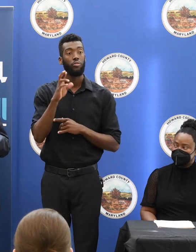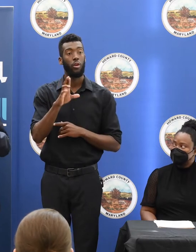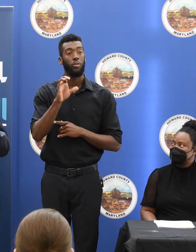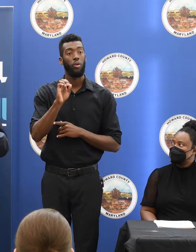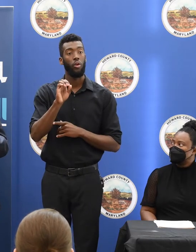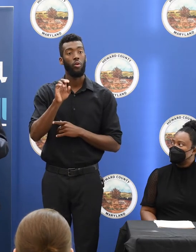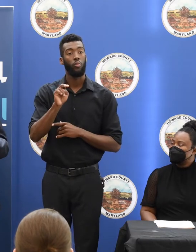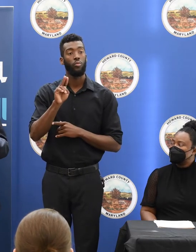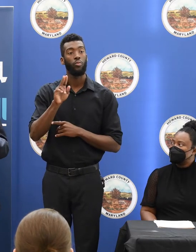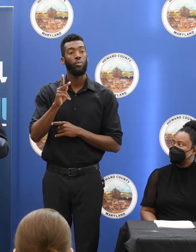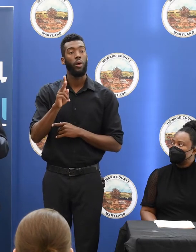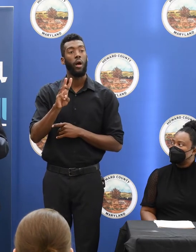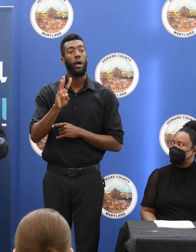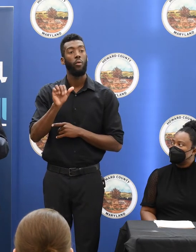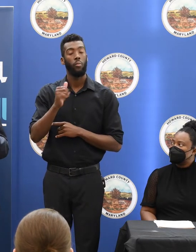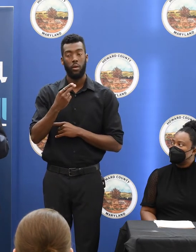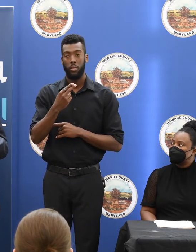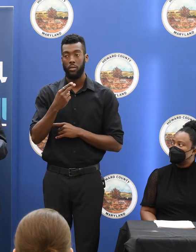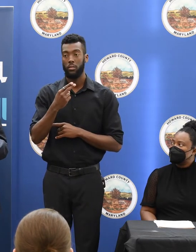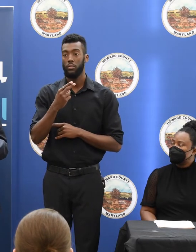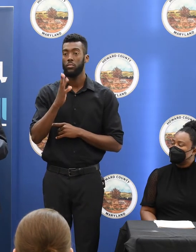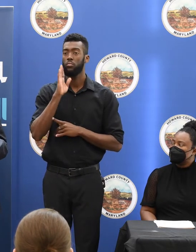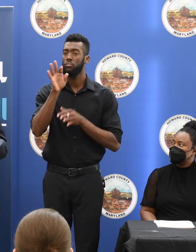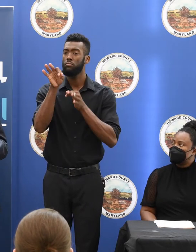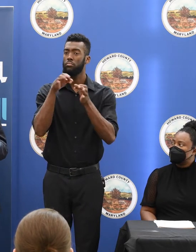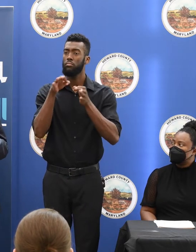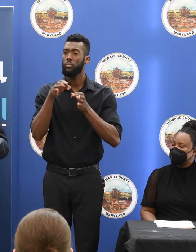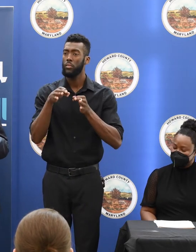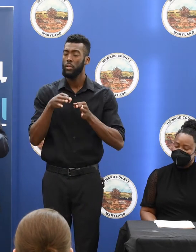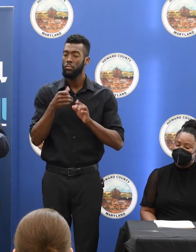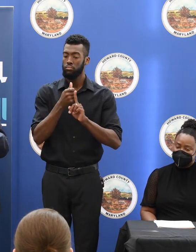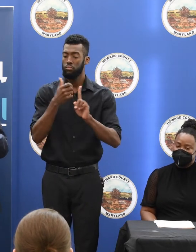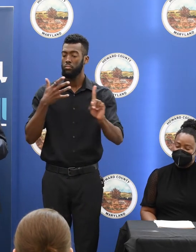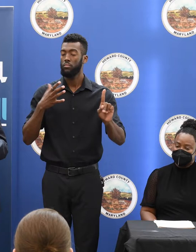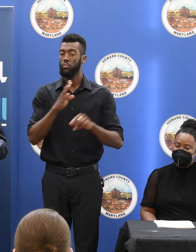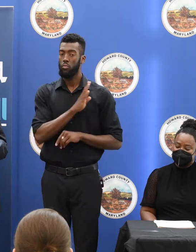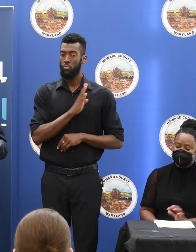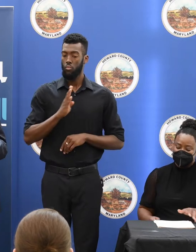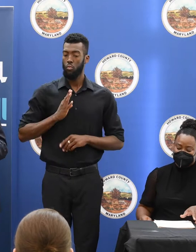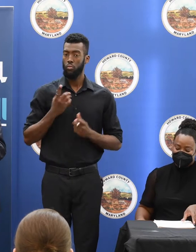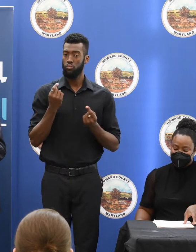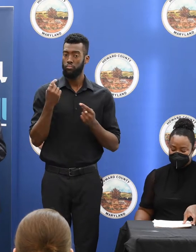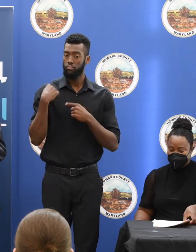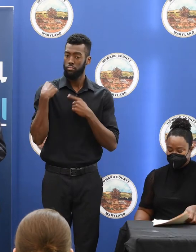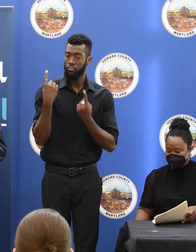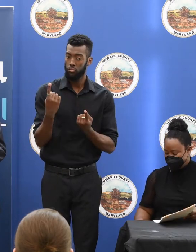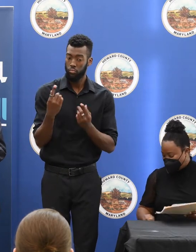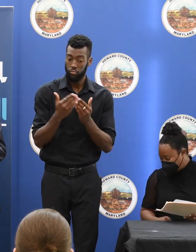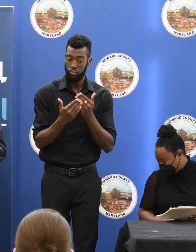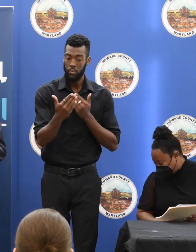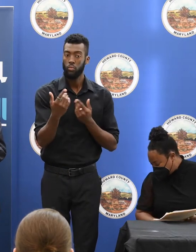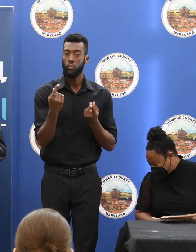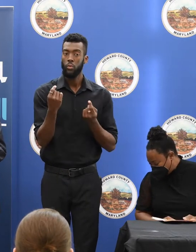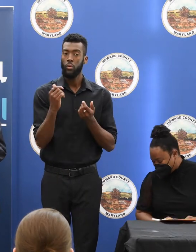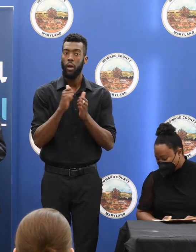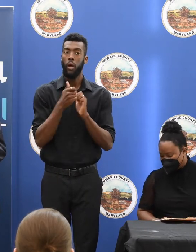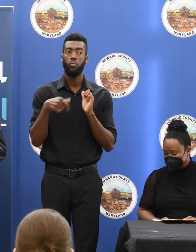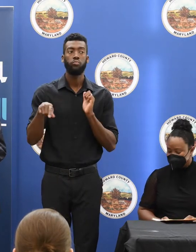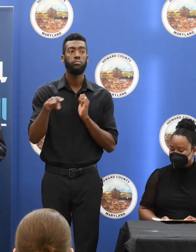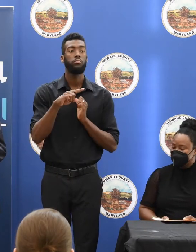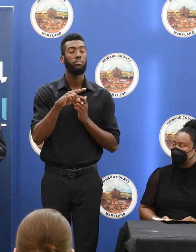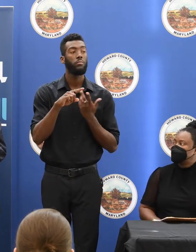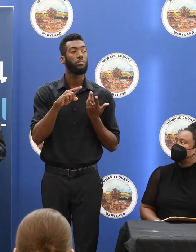explain to you all what the board has done and what's next to do and how we all can